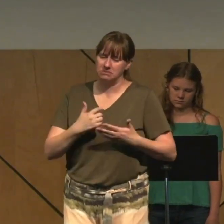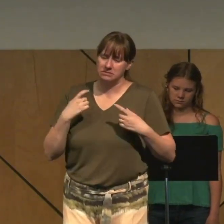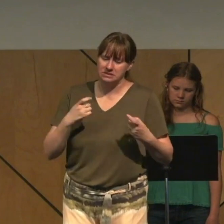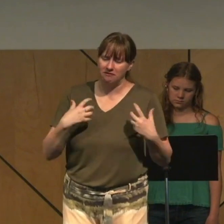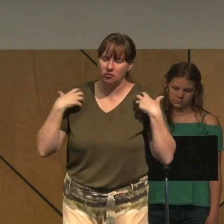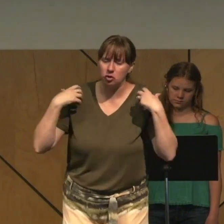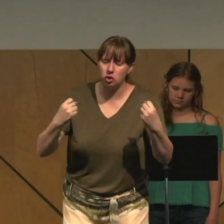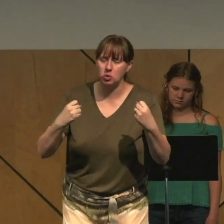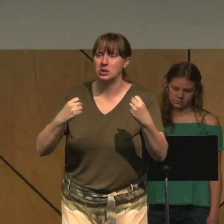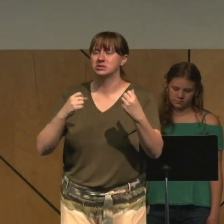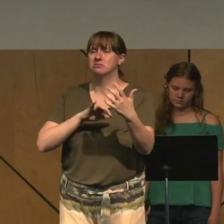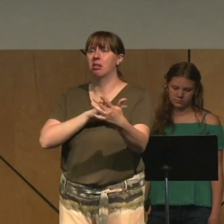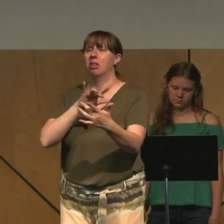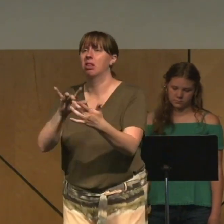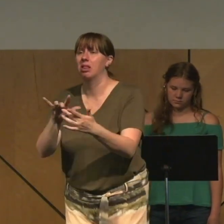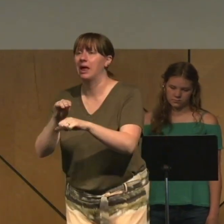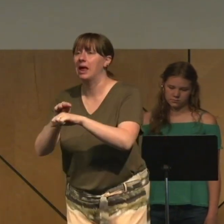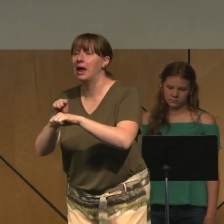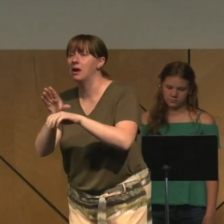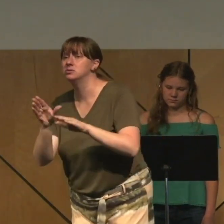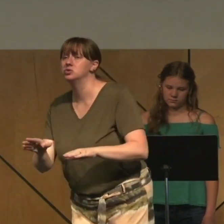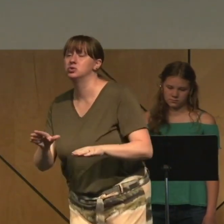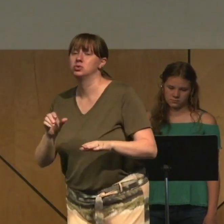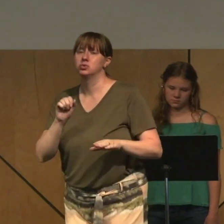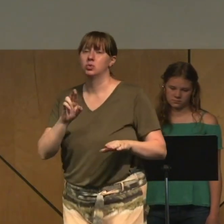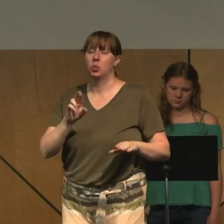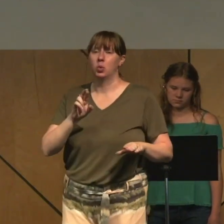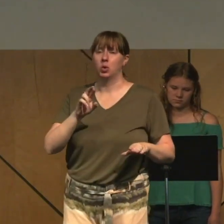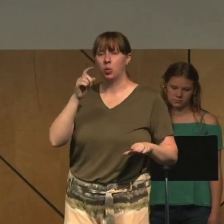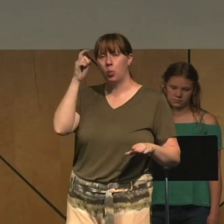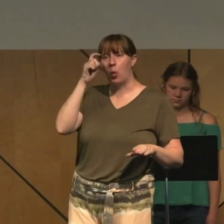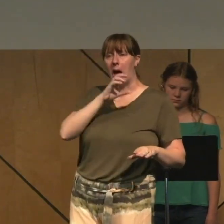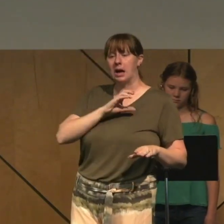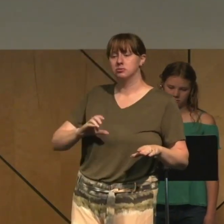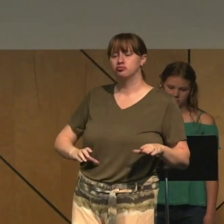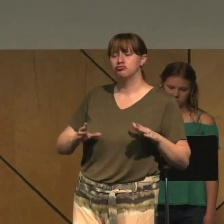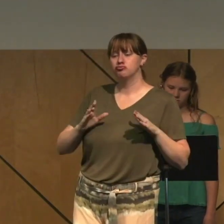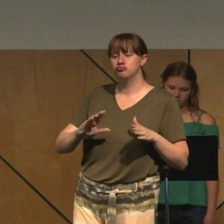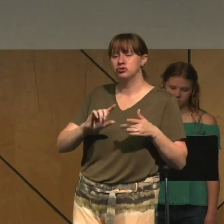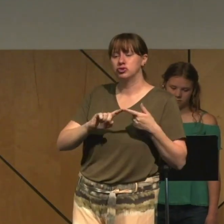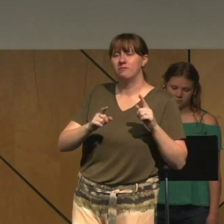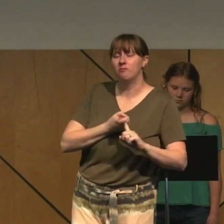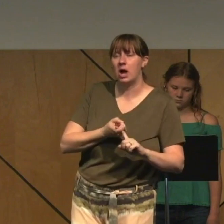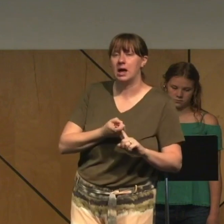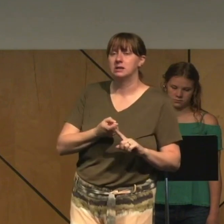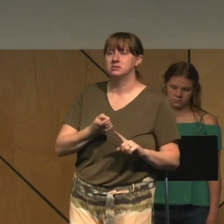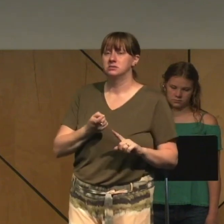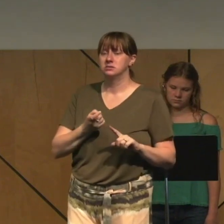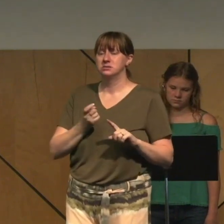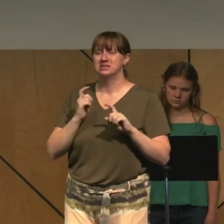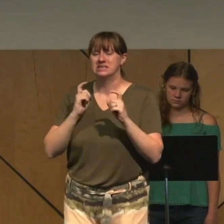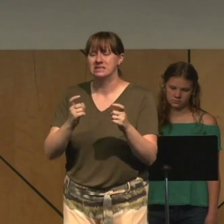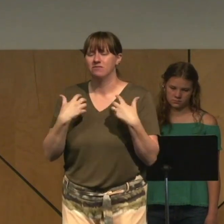asking for fresh power, for fresh filling. Would you give us courage to step out and share?